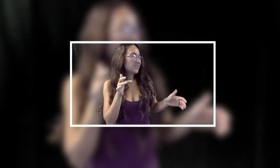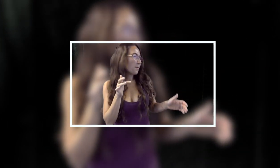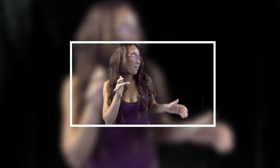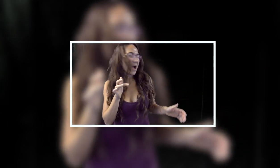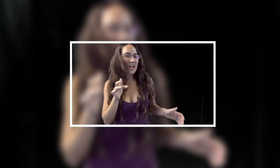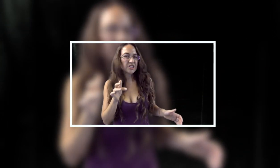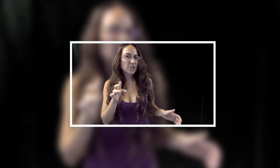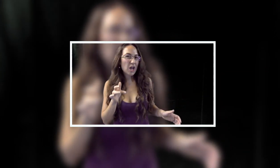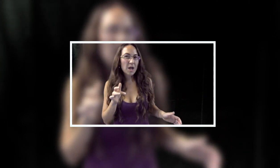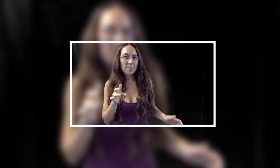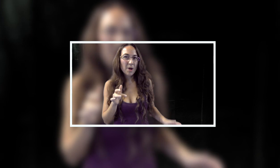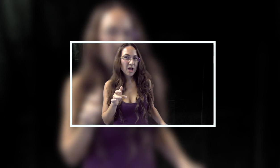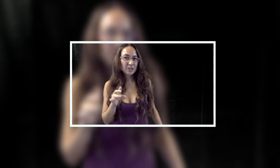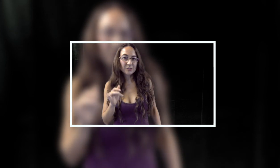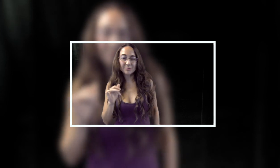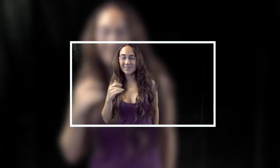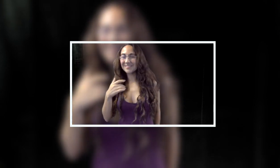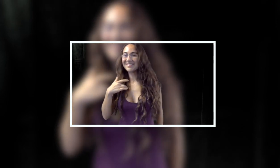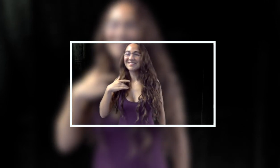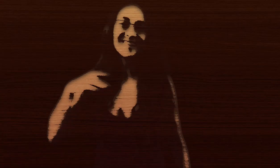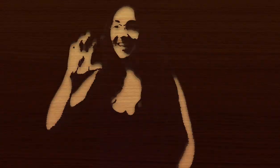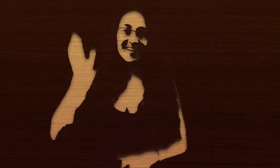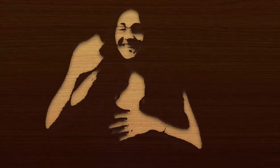much more...